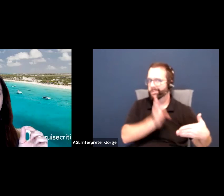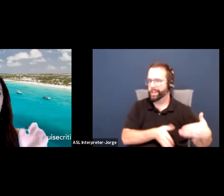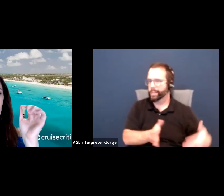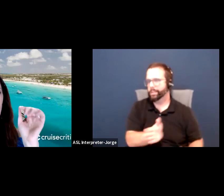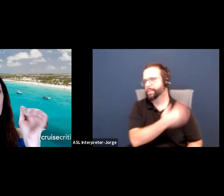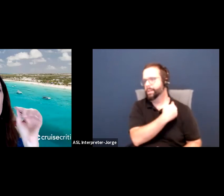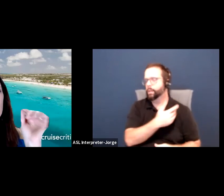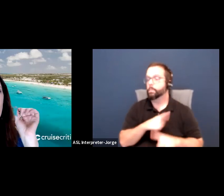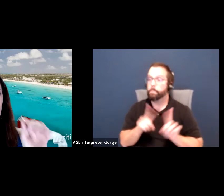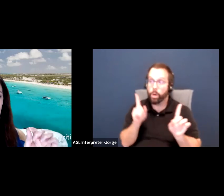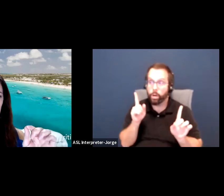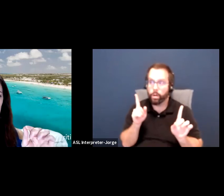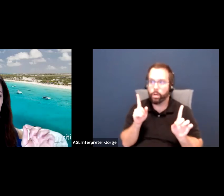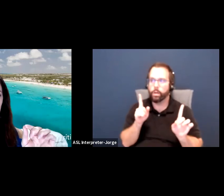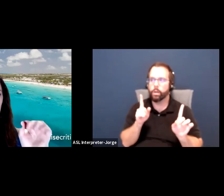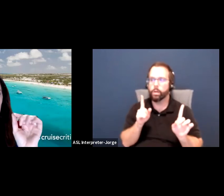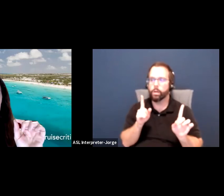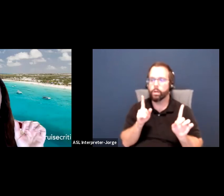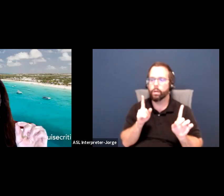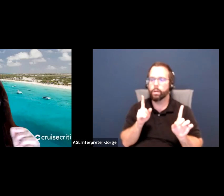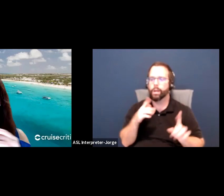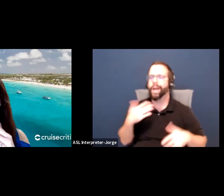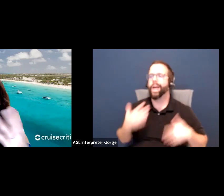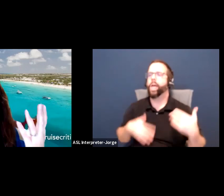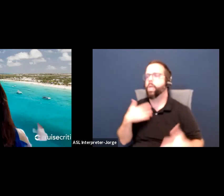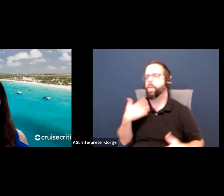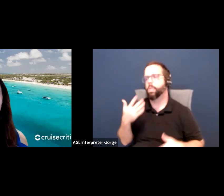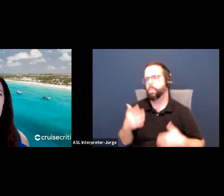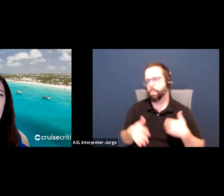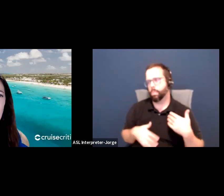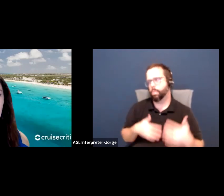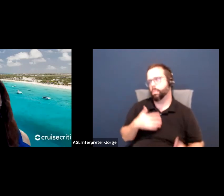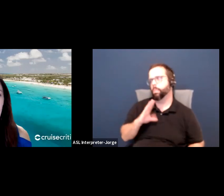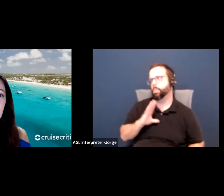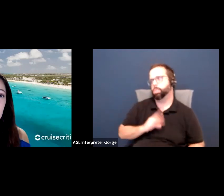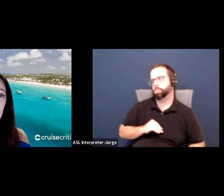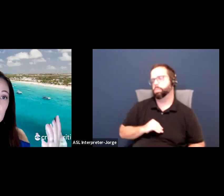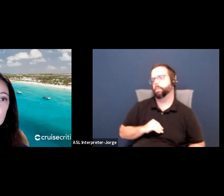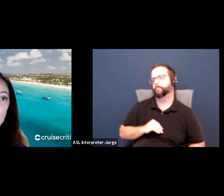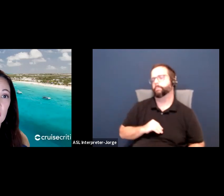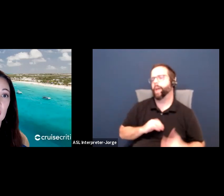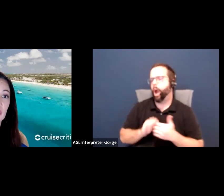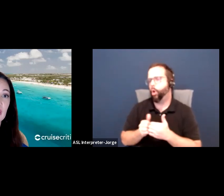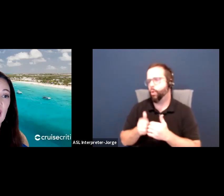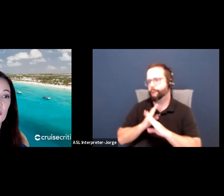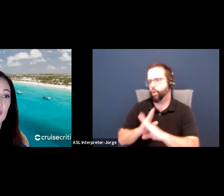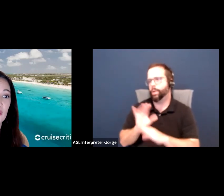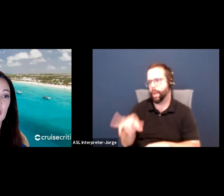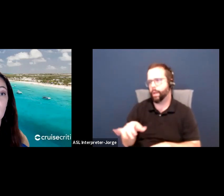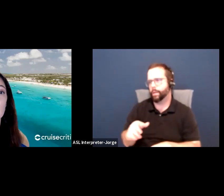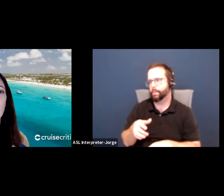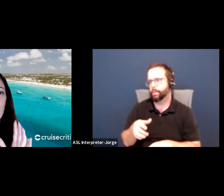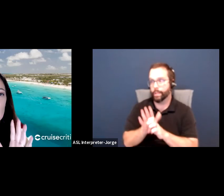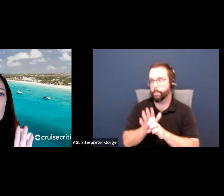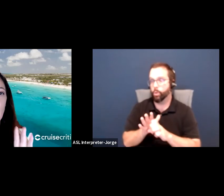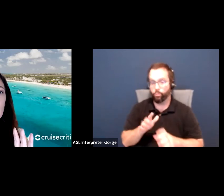people don't lose momentum and that it's not just something that, yeah, remember we talked about that? Oops, didn't happen this